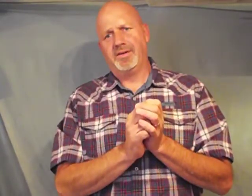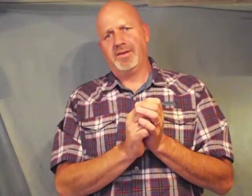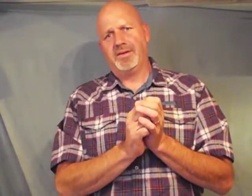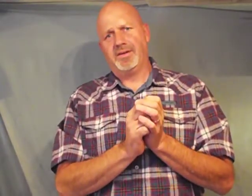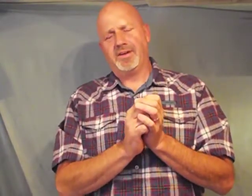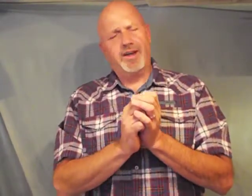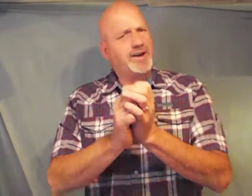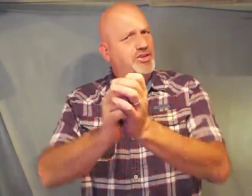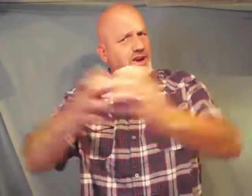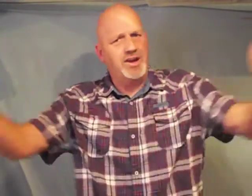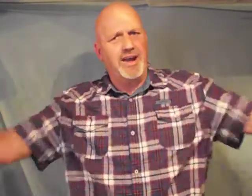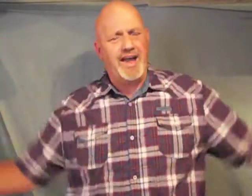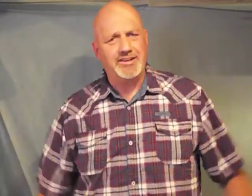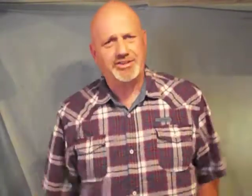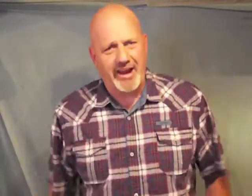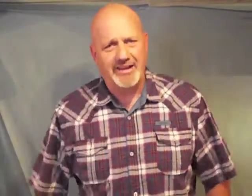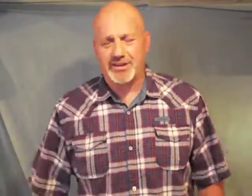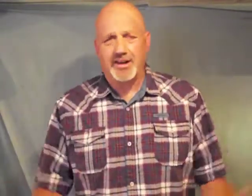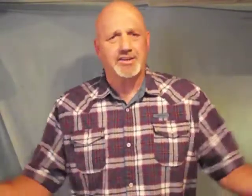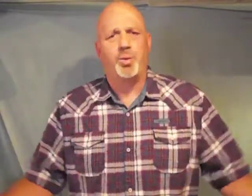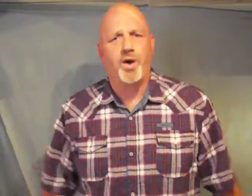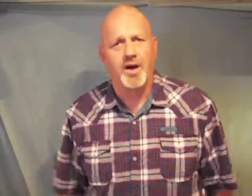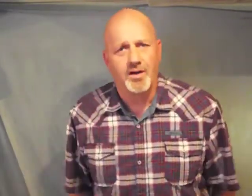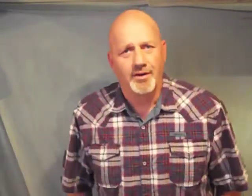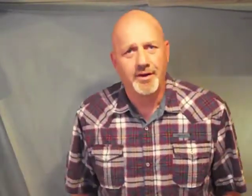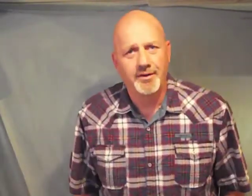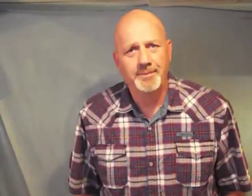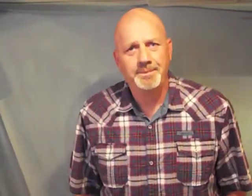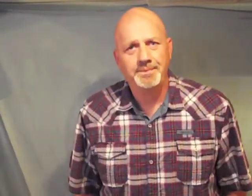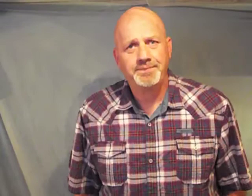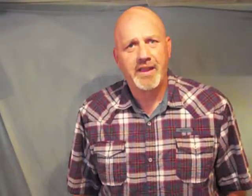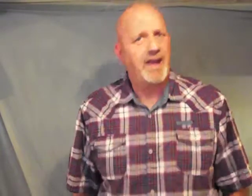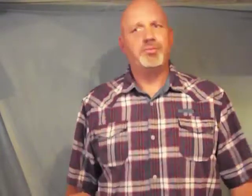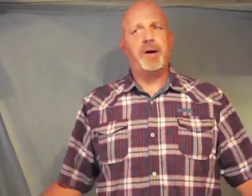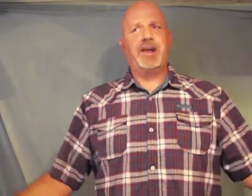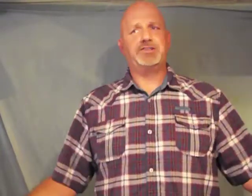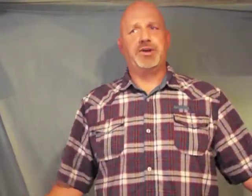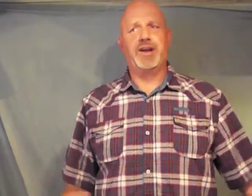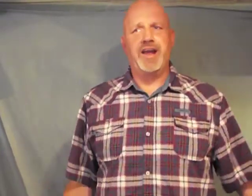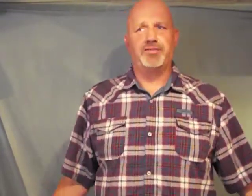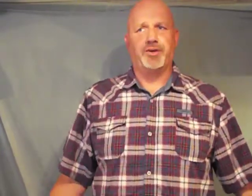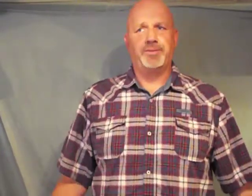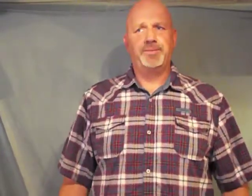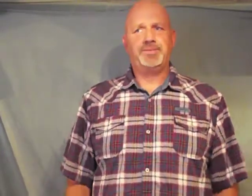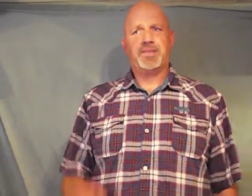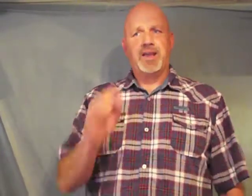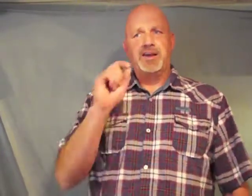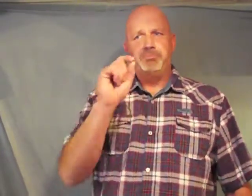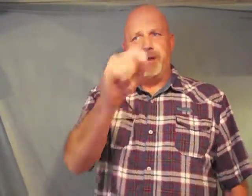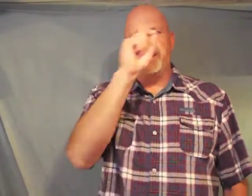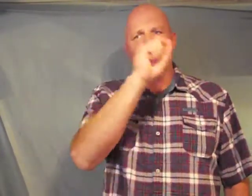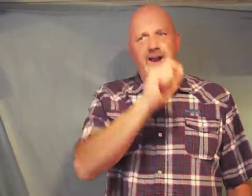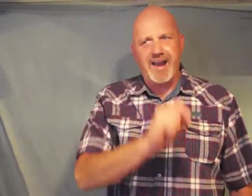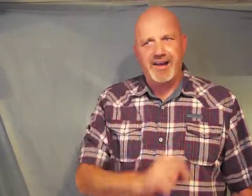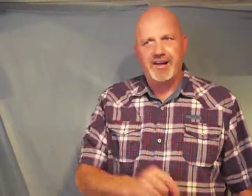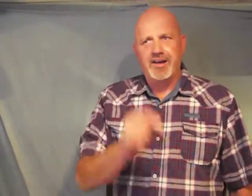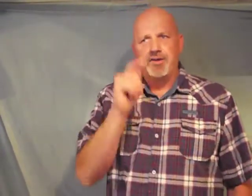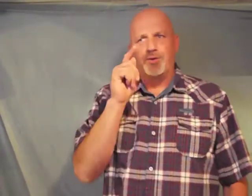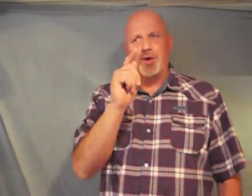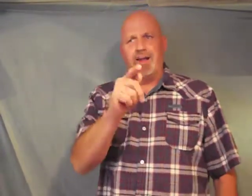look at the United States look at the world everybody's doing evil be afraid for he